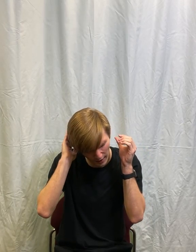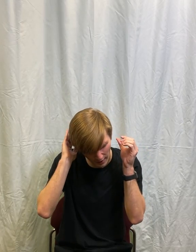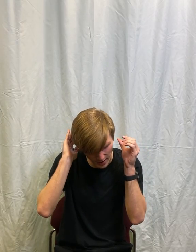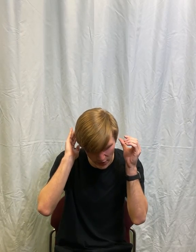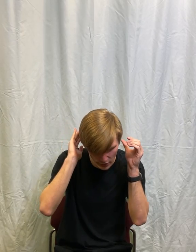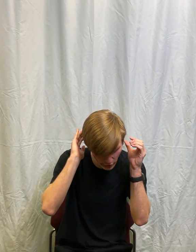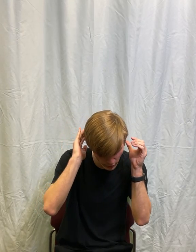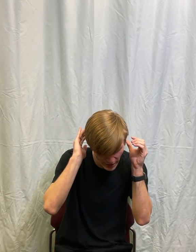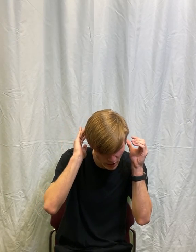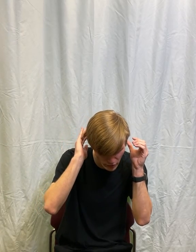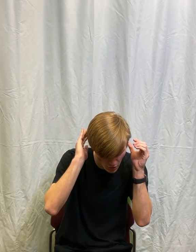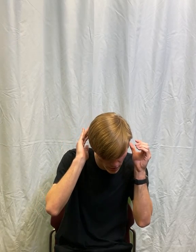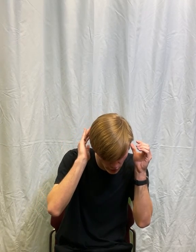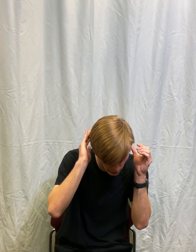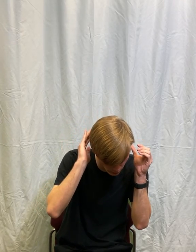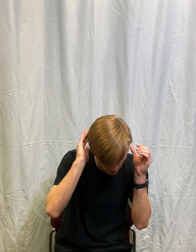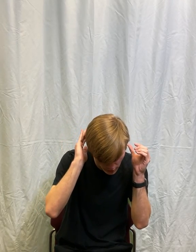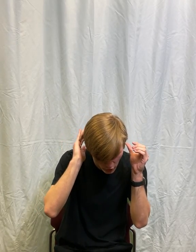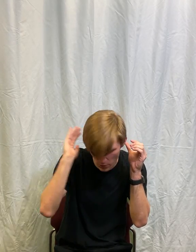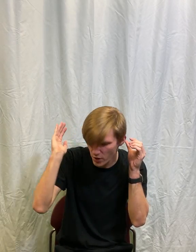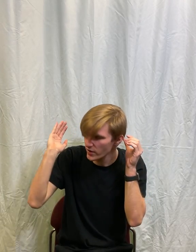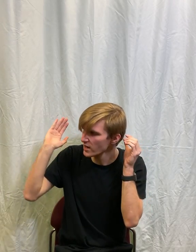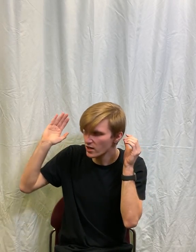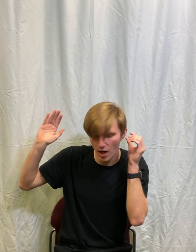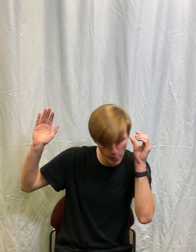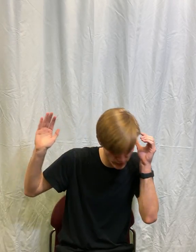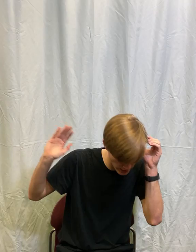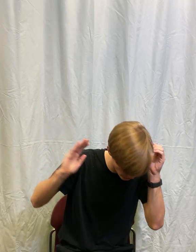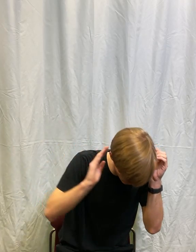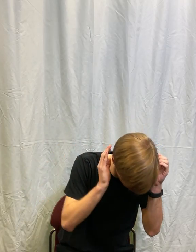It's a girl. I don't know a girl. She moved in a couple days ago.